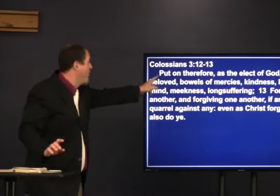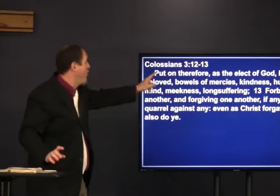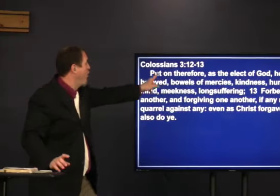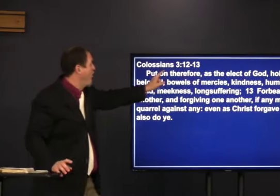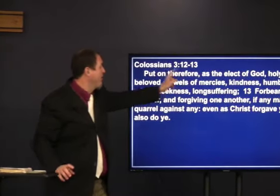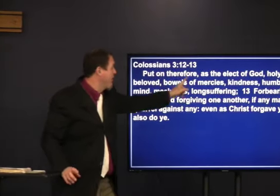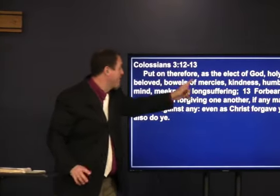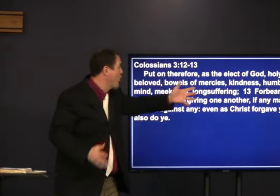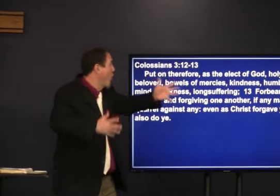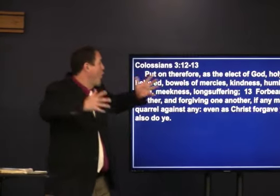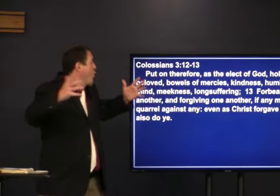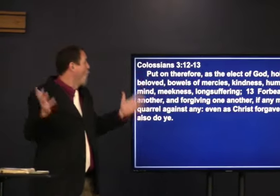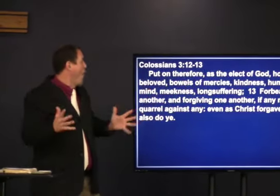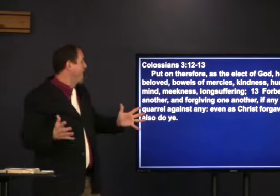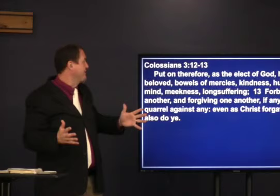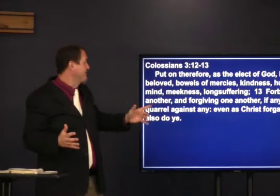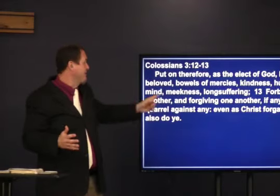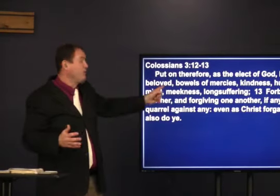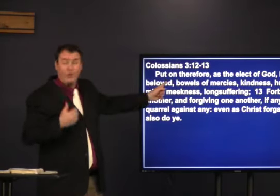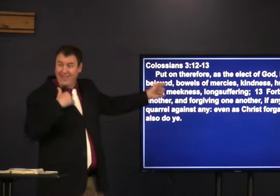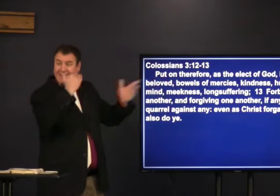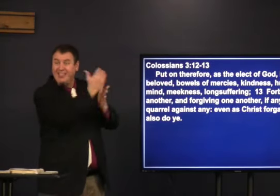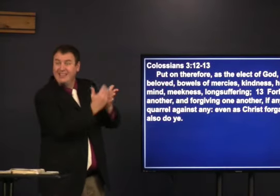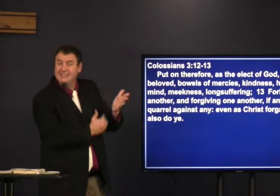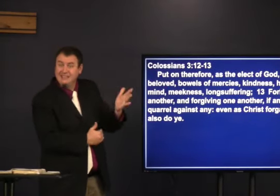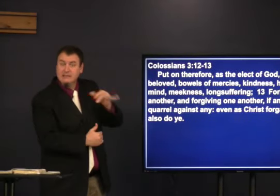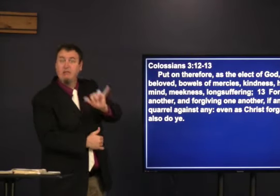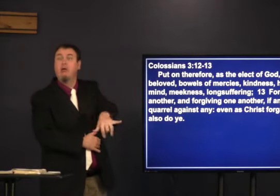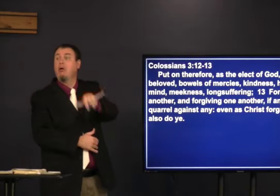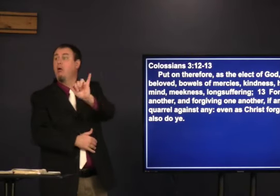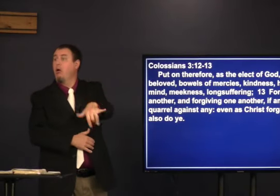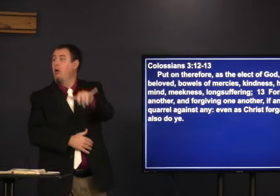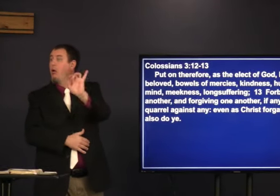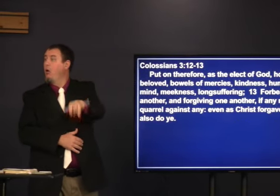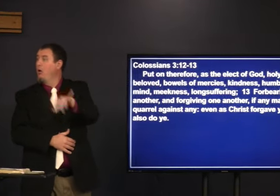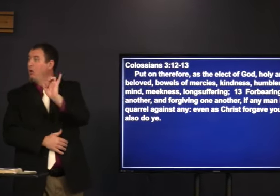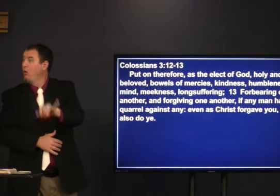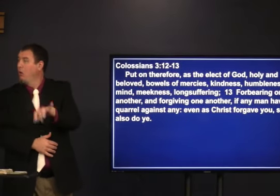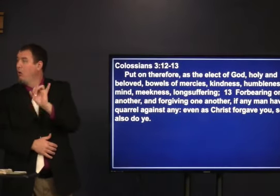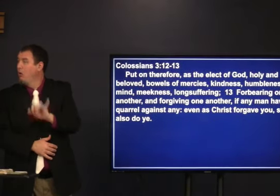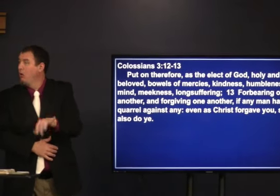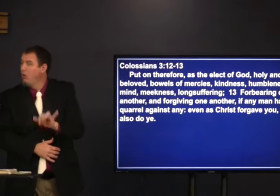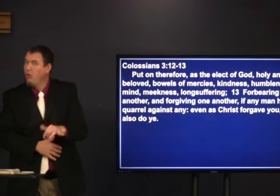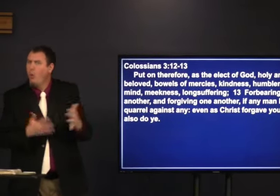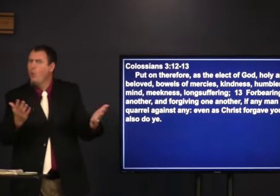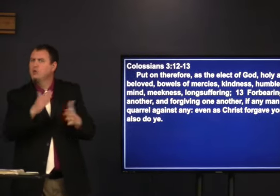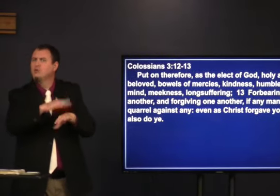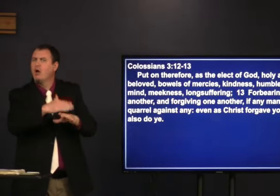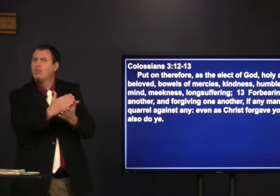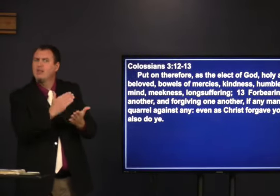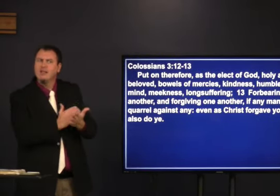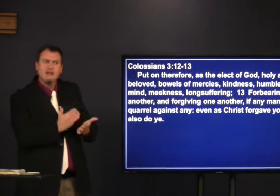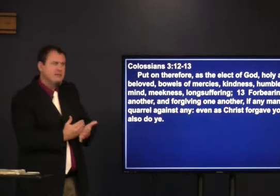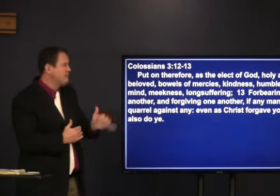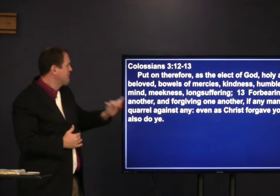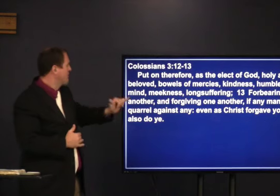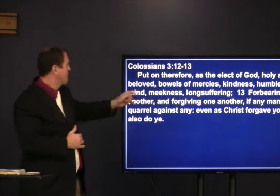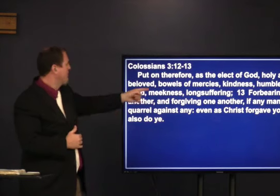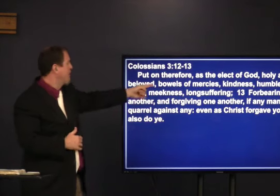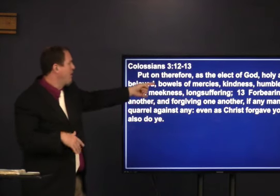Put on therefore, as the elect of God, and here's a list. Oh. What's on the